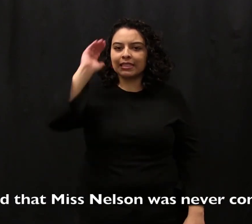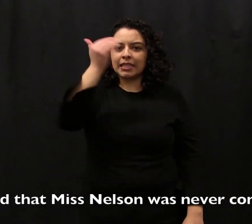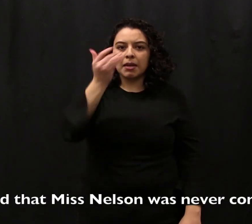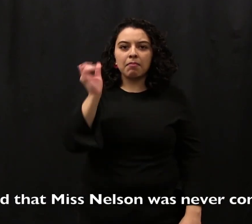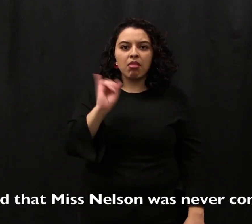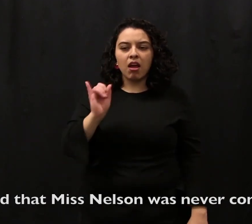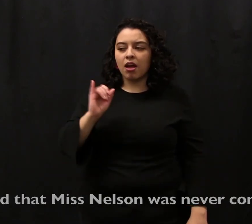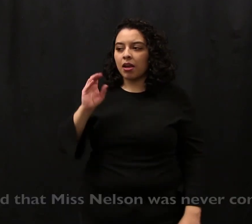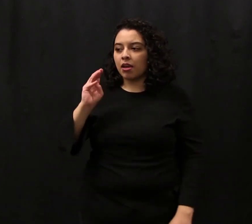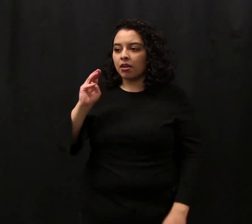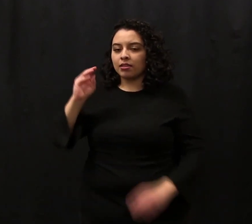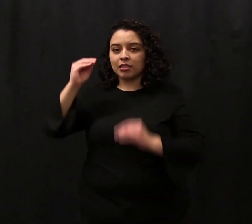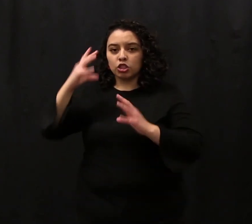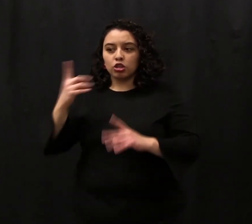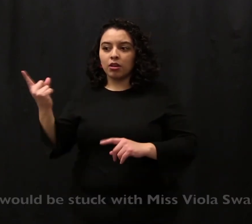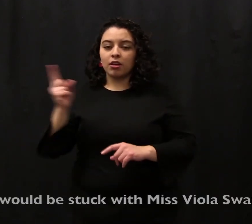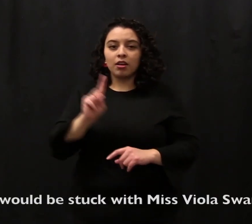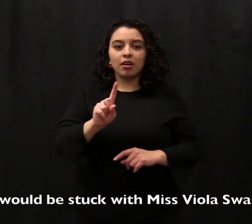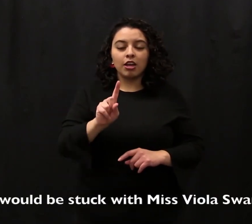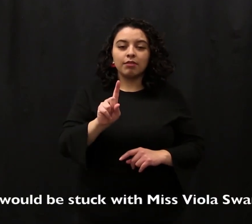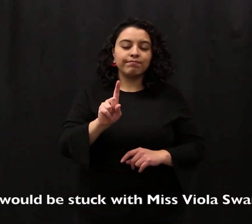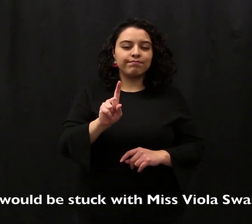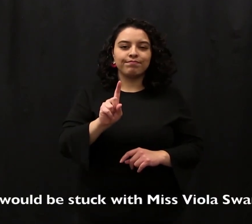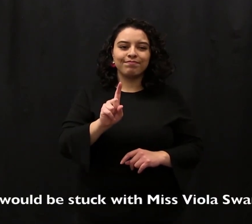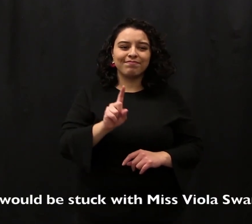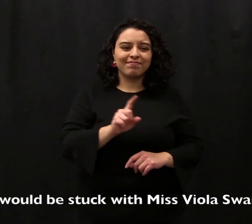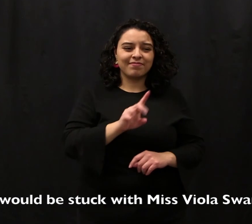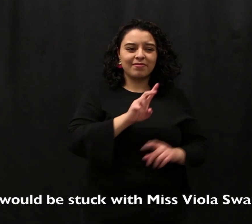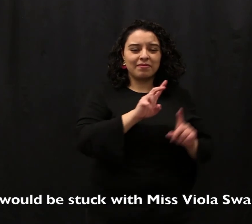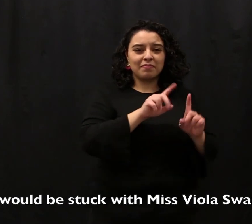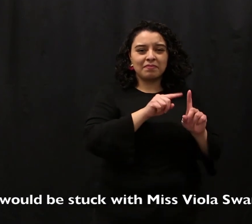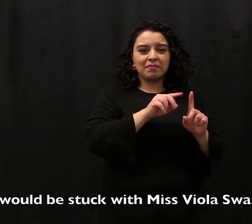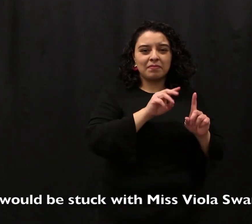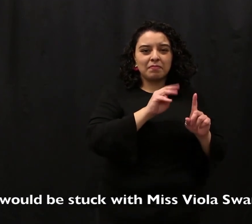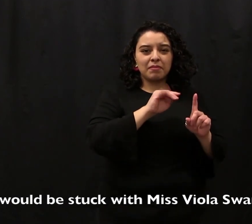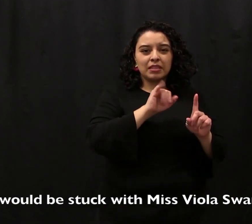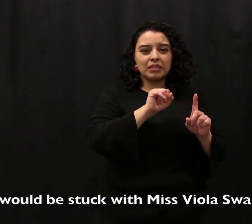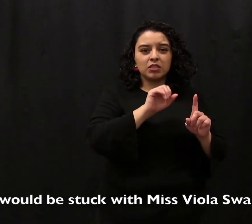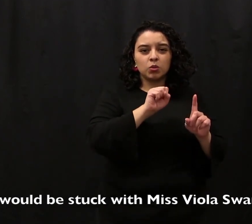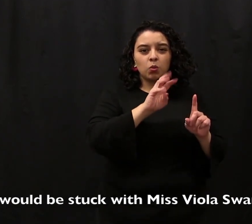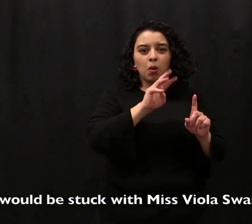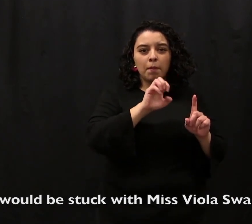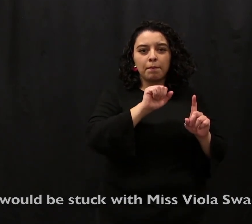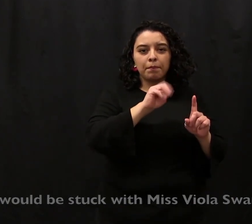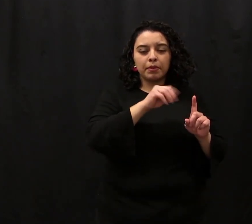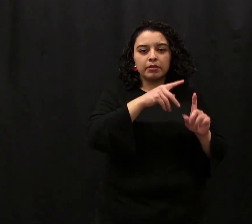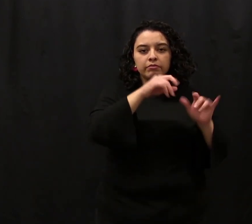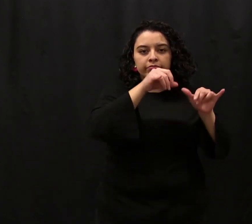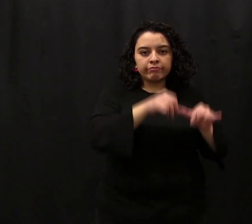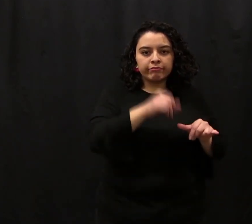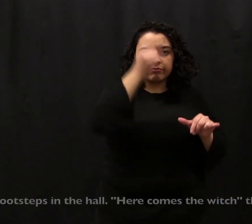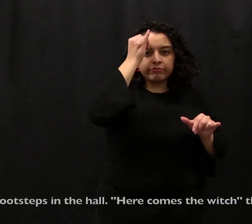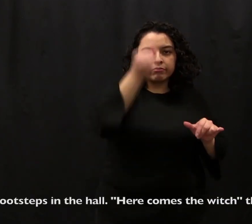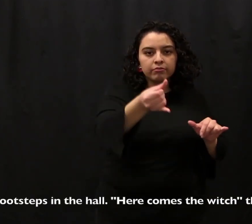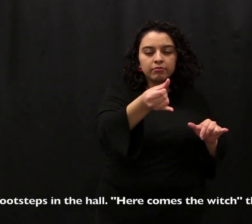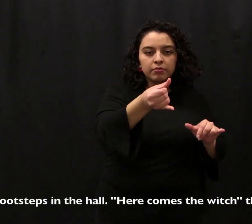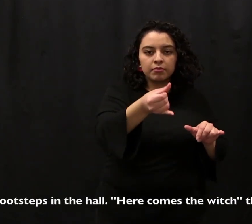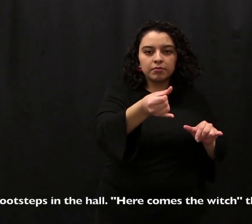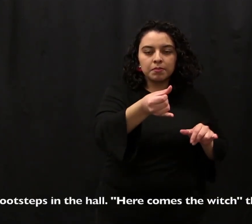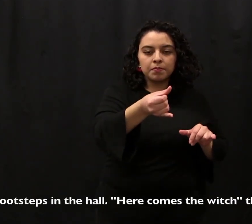coming back, and they would be stuck with Miss Fawola Swamp forever. They heard footsteps in